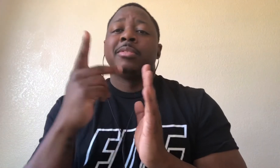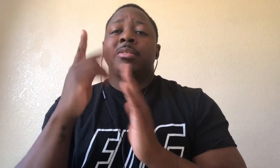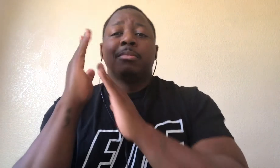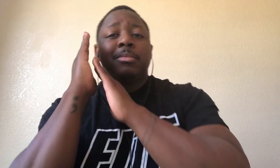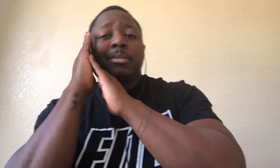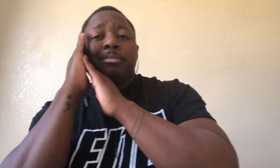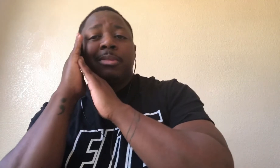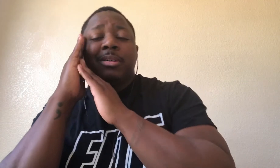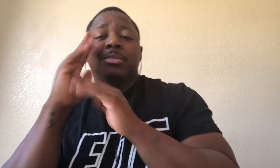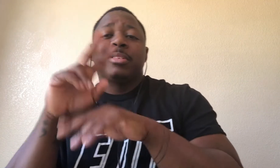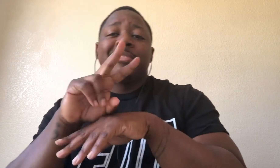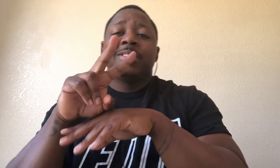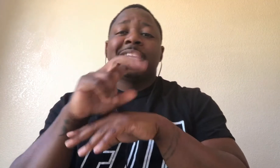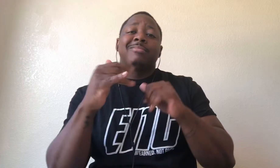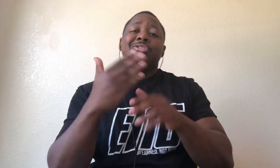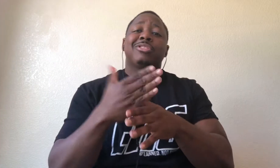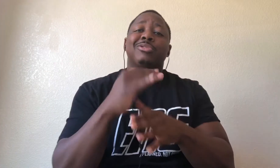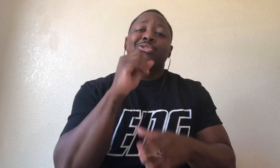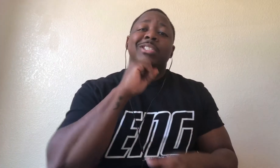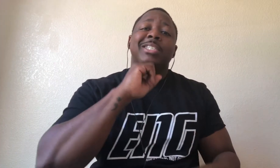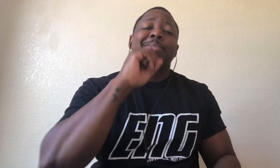Duvet dance and vanilla ice cream